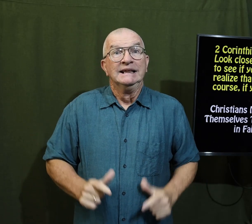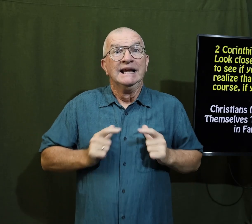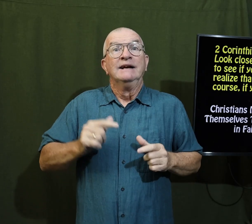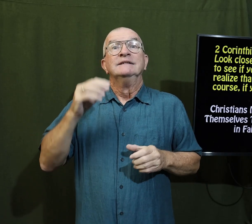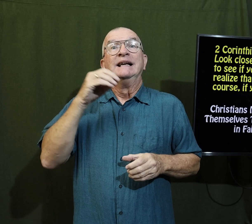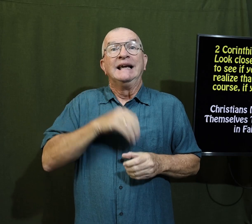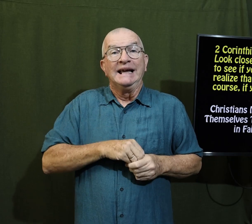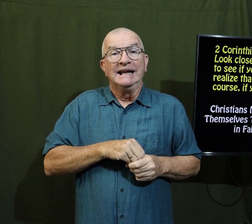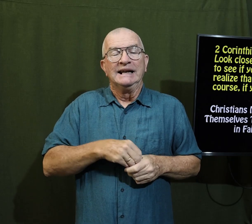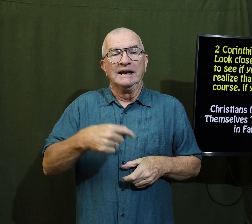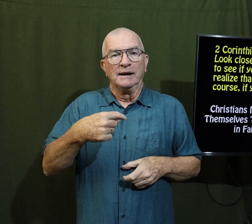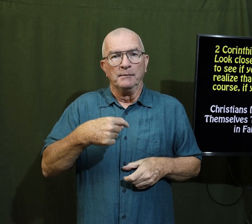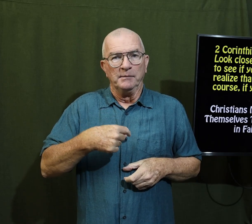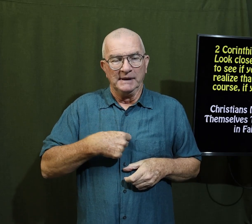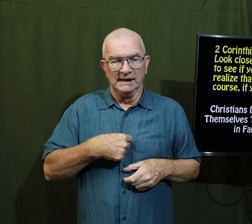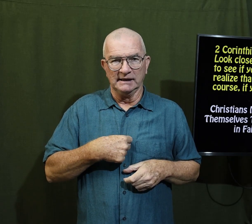because he lives in me